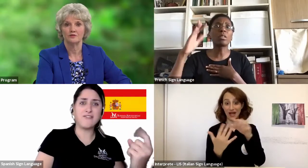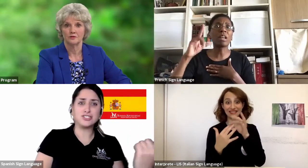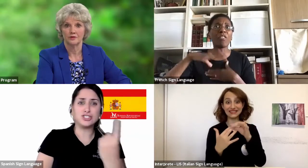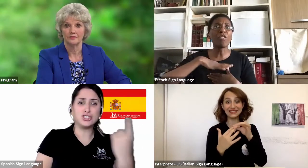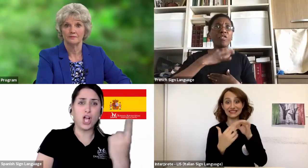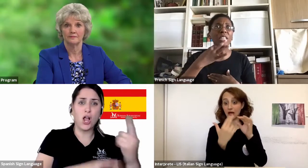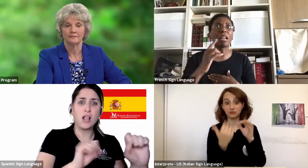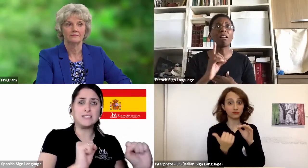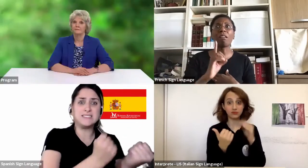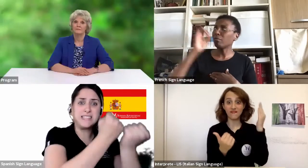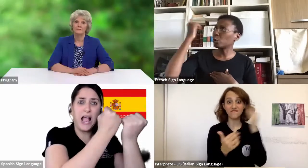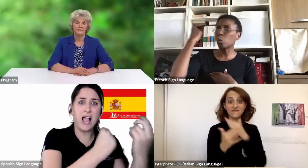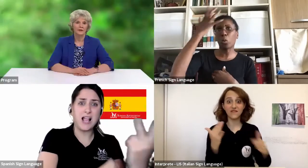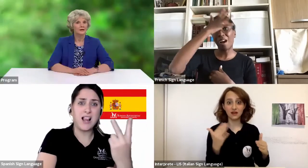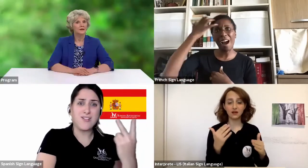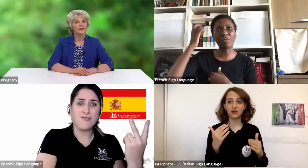father's funeral.